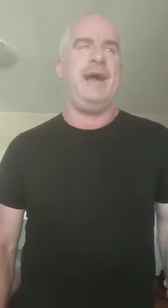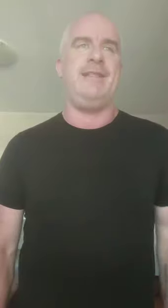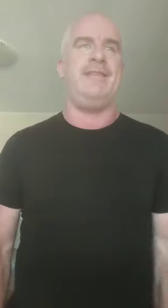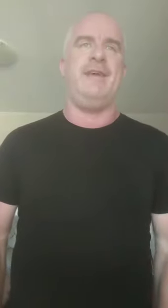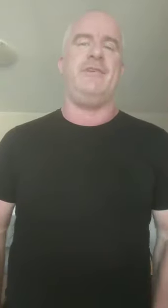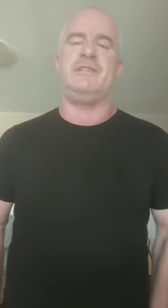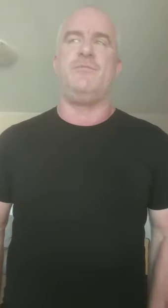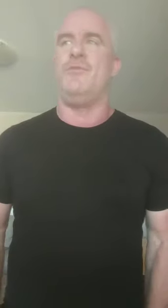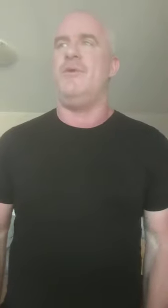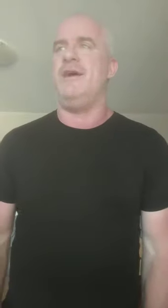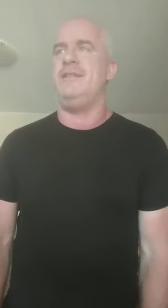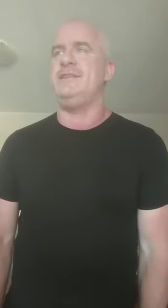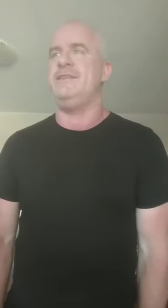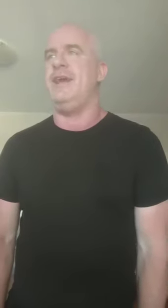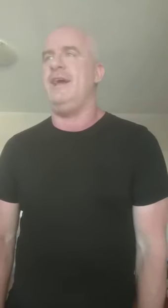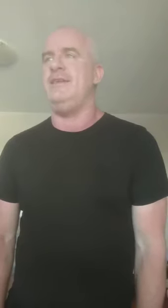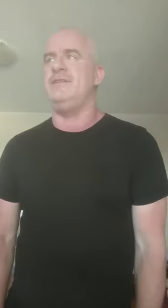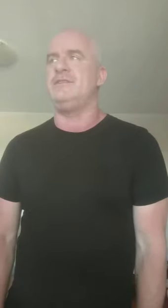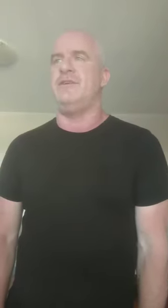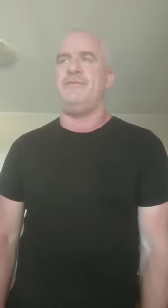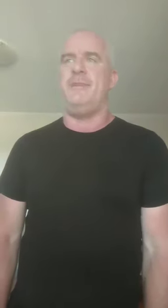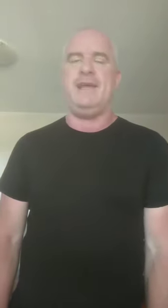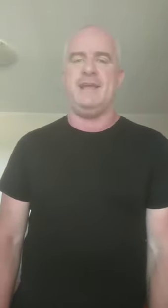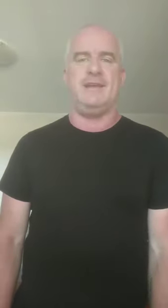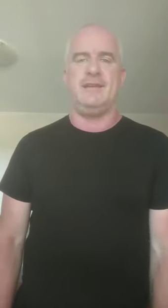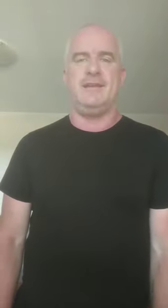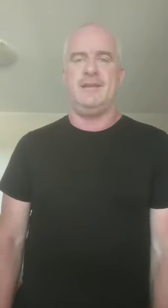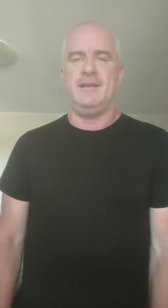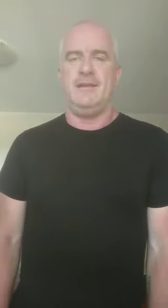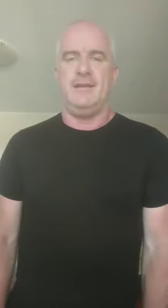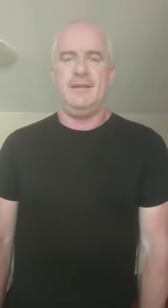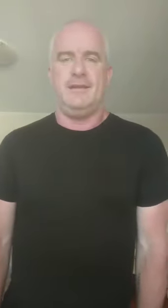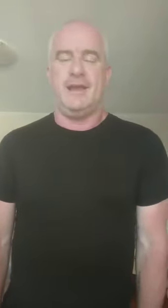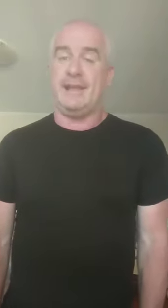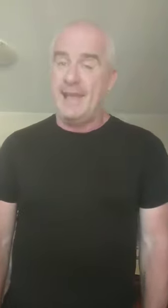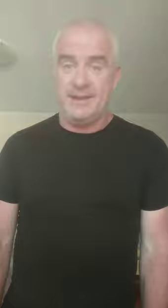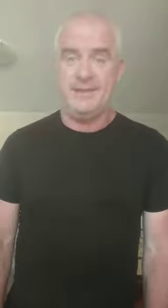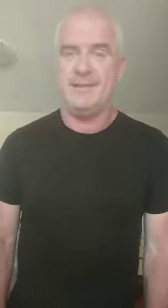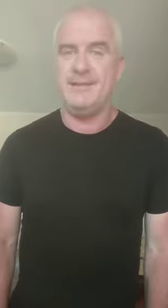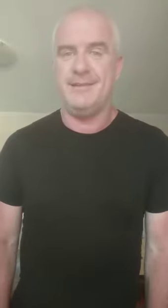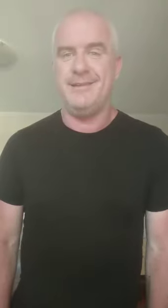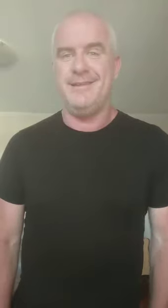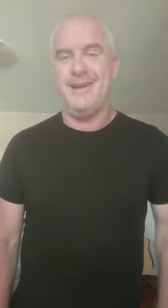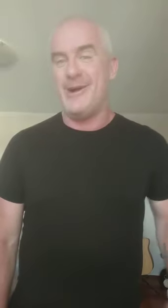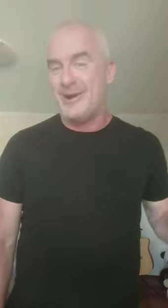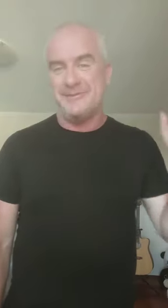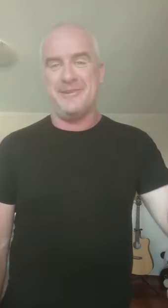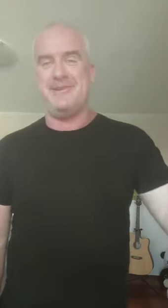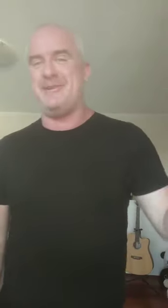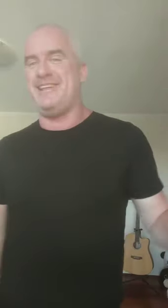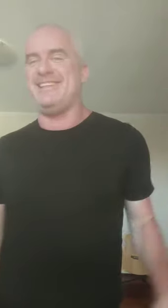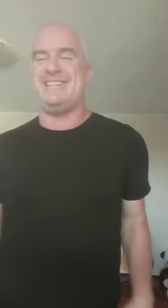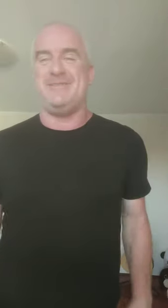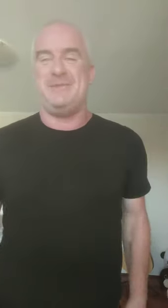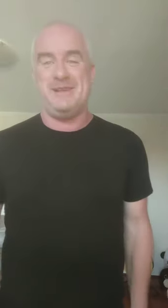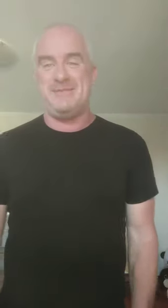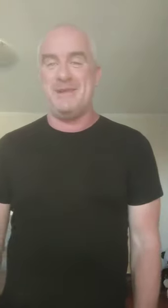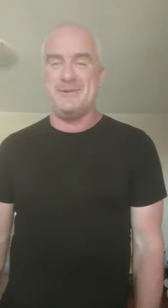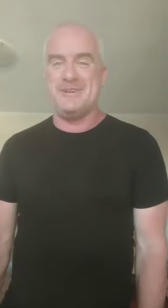about it. Then they've got a small mind and that's okay. They're just not for me. And again, I'll go and find one of the other 7 billion people